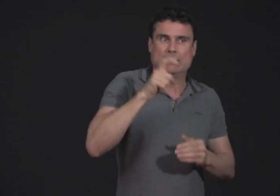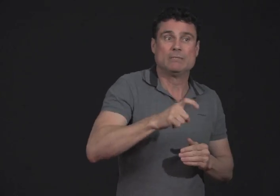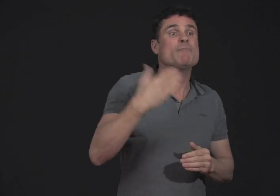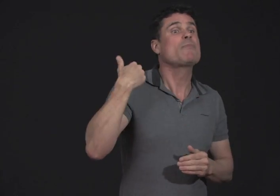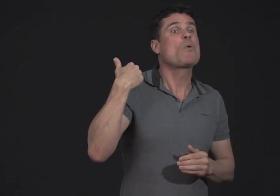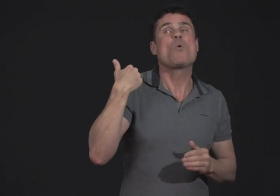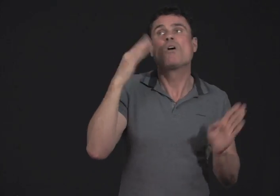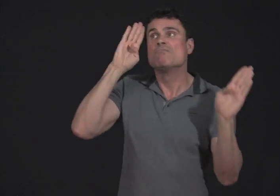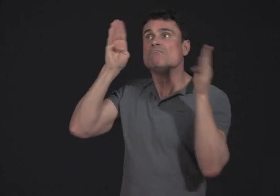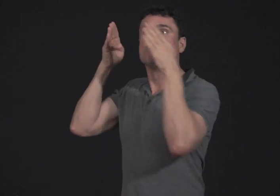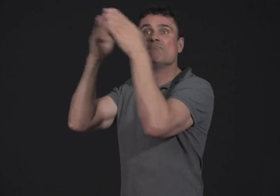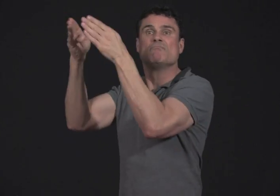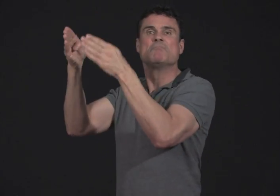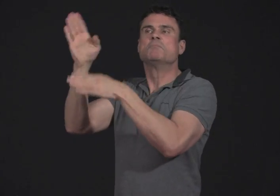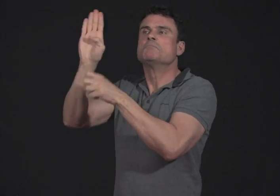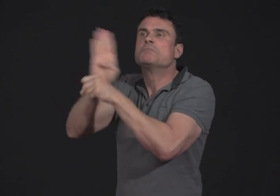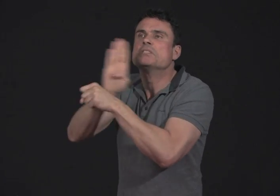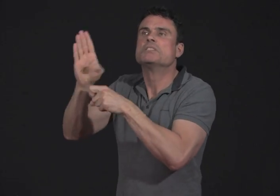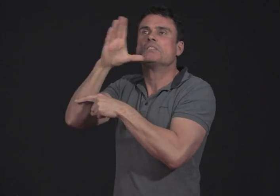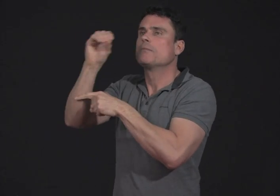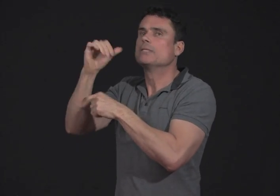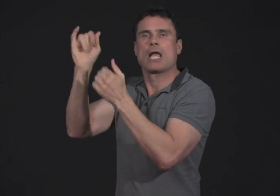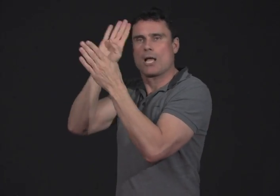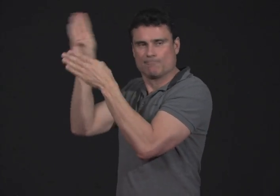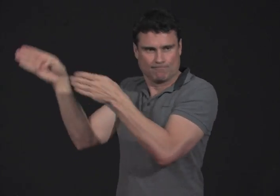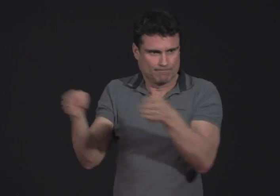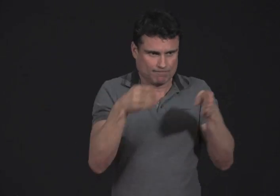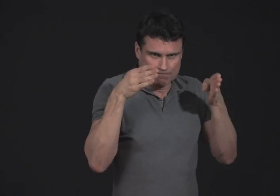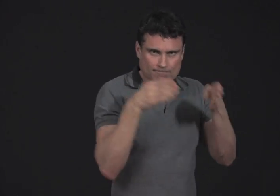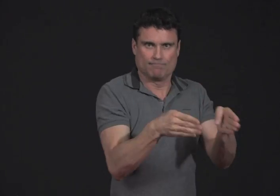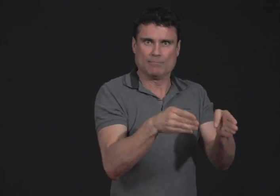the past, have been focused on big business, but now they are going and looking towards the people.